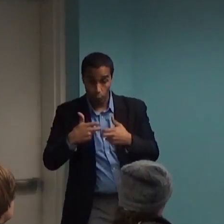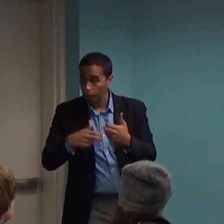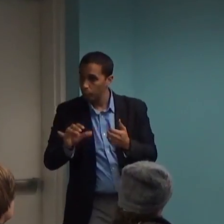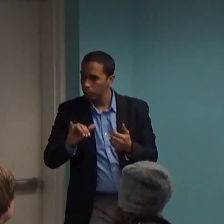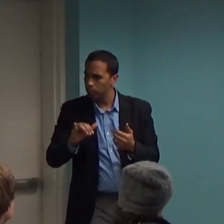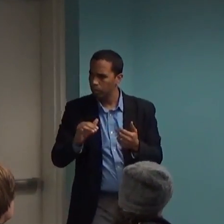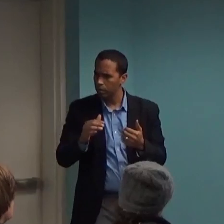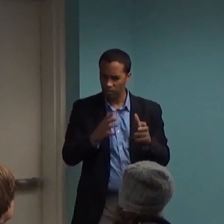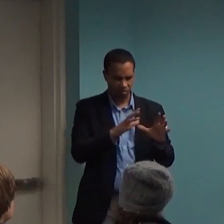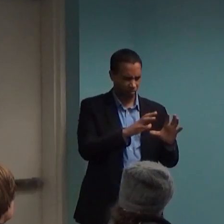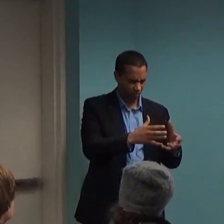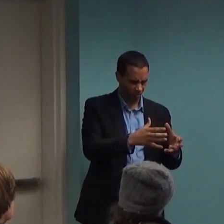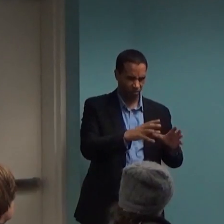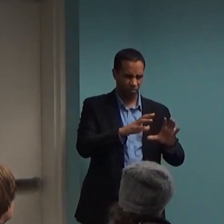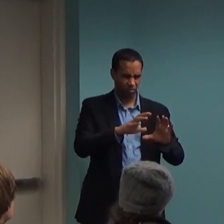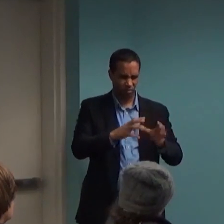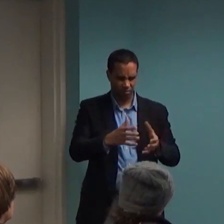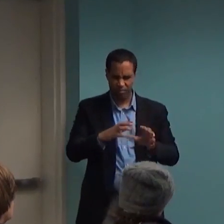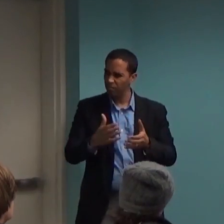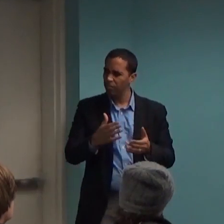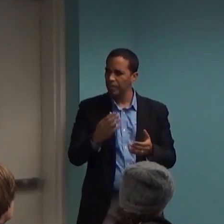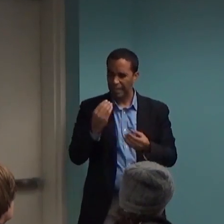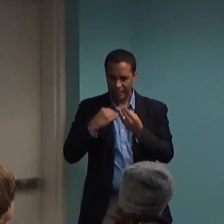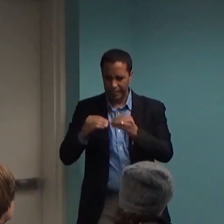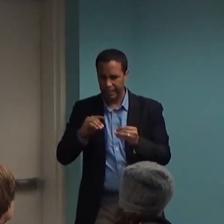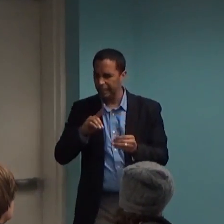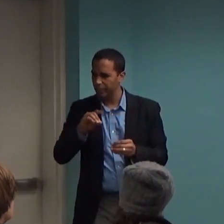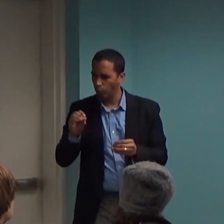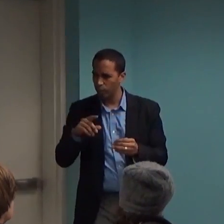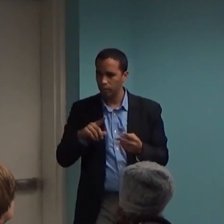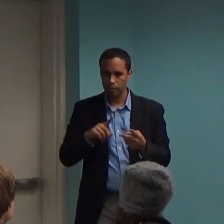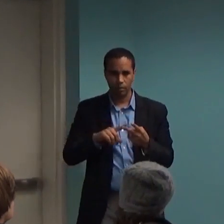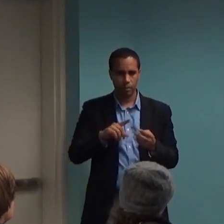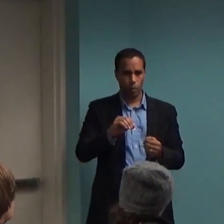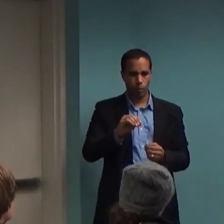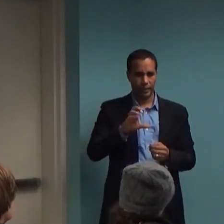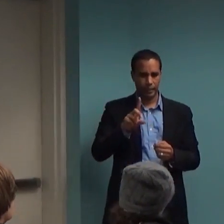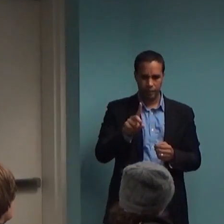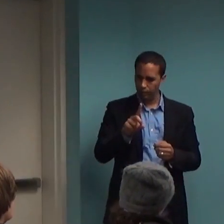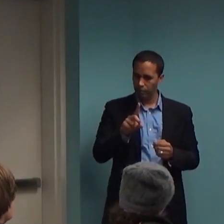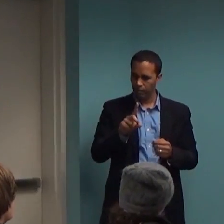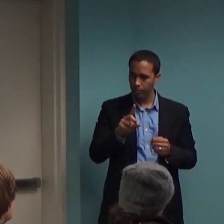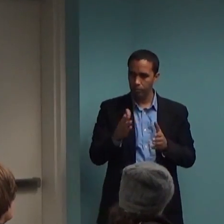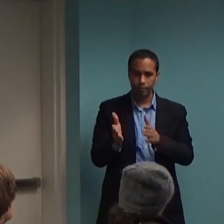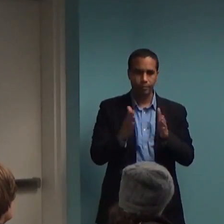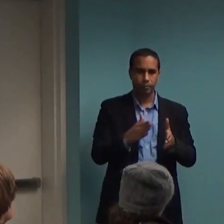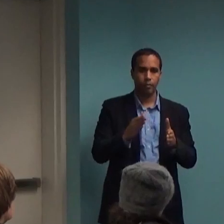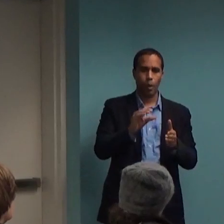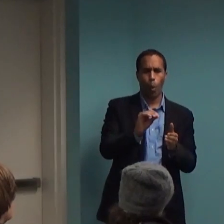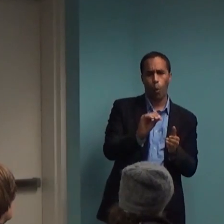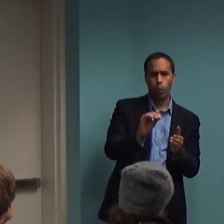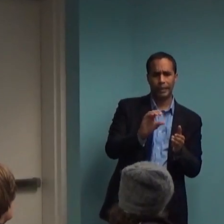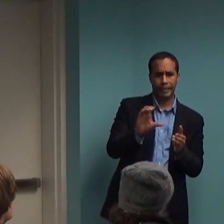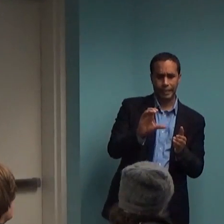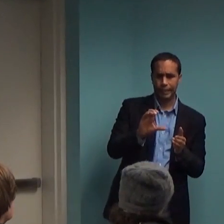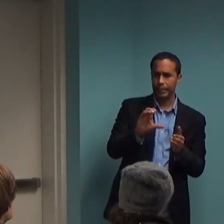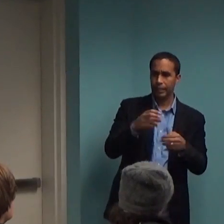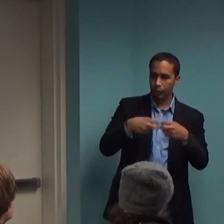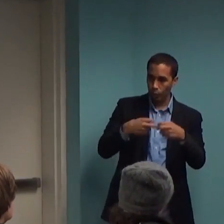disorders, OCD disorders, which now there's more than one, anxiety disorders, and